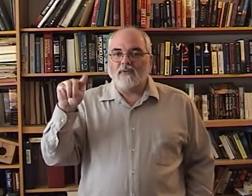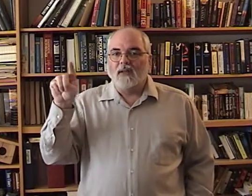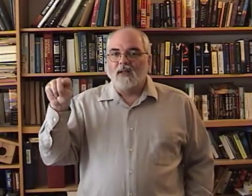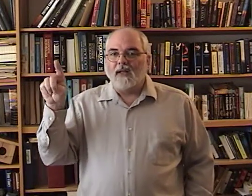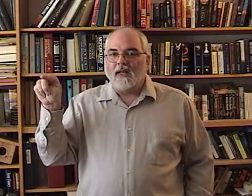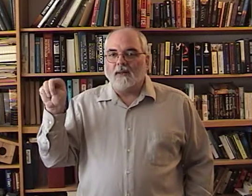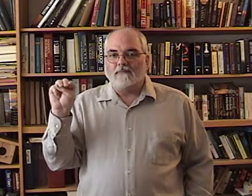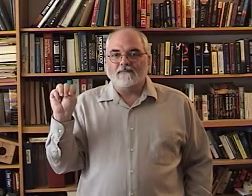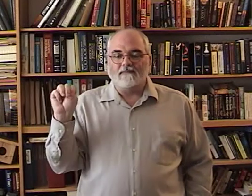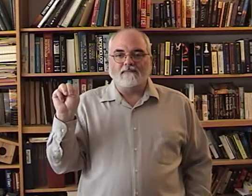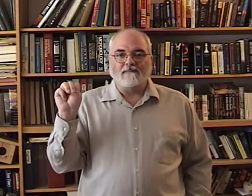M.